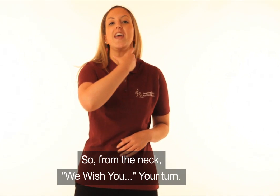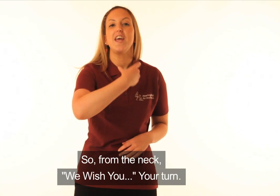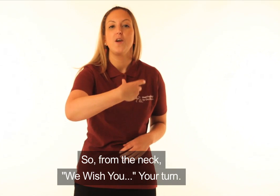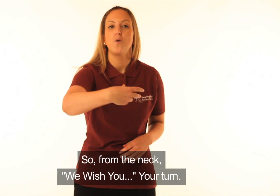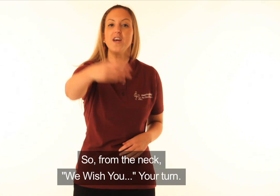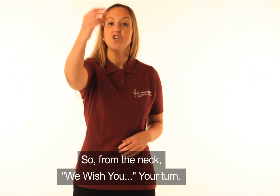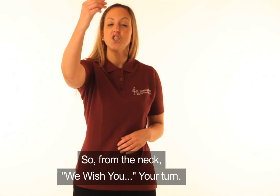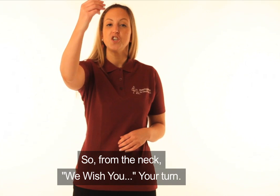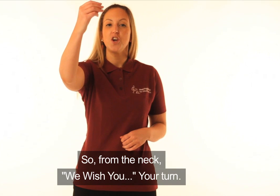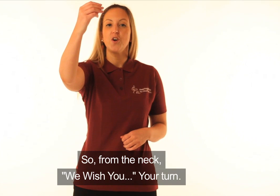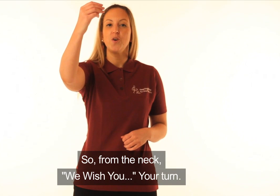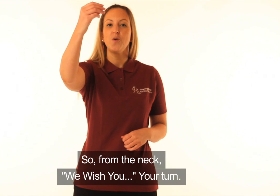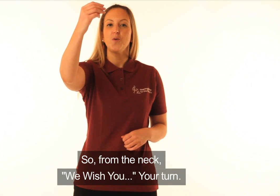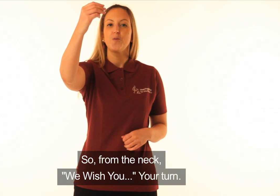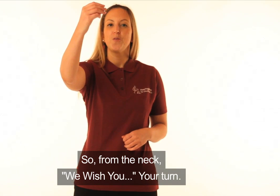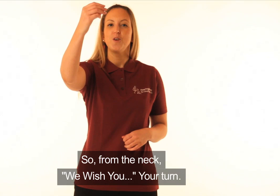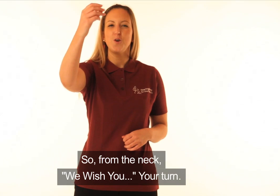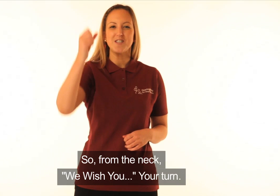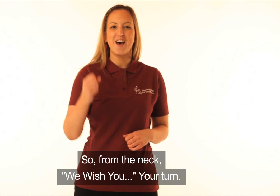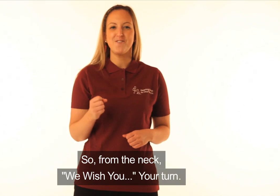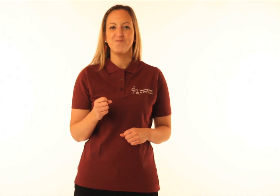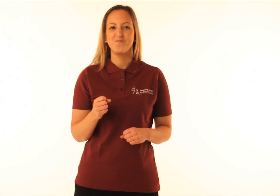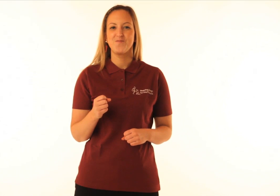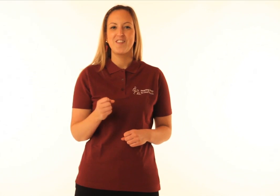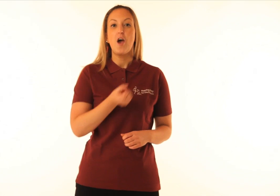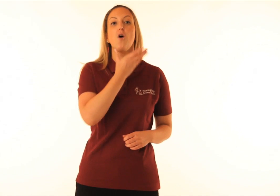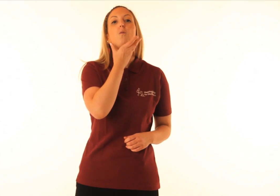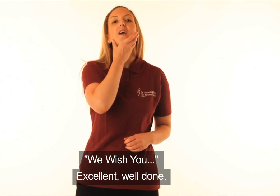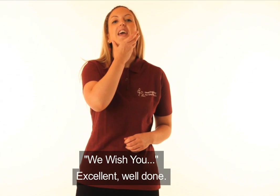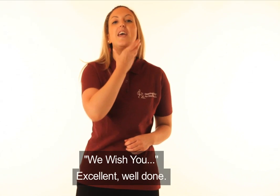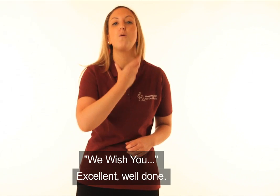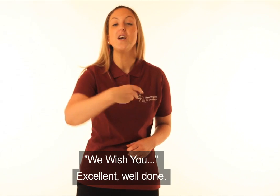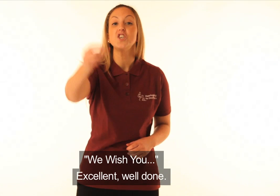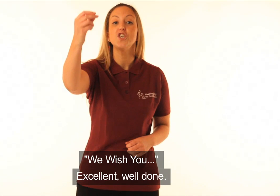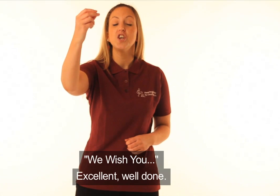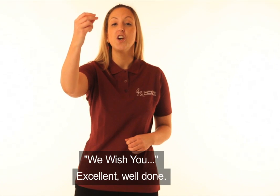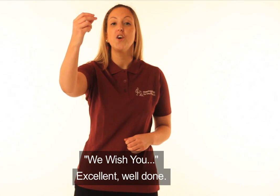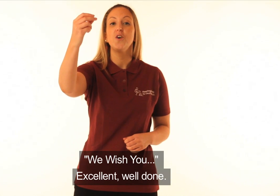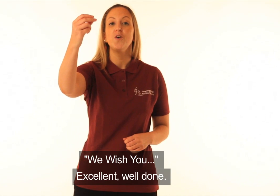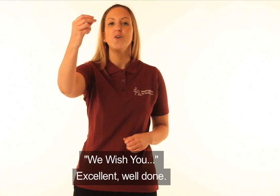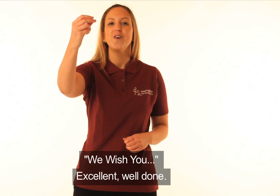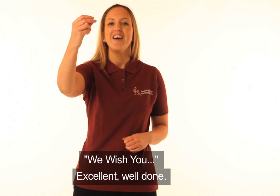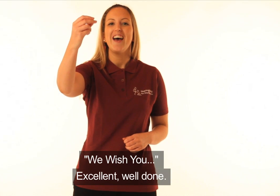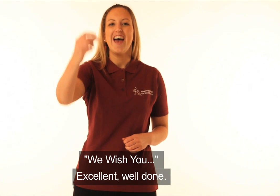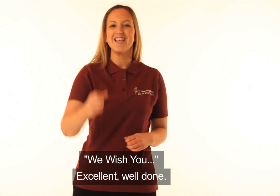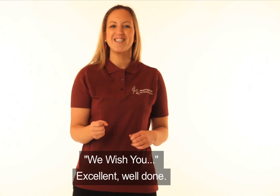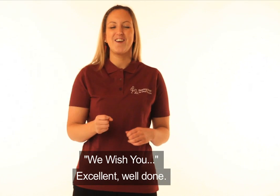We wish you... Your turn. We wish you... Excellent.